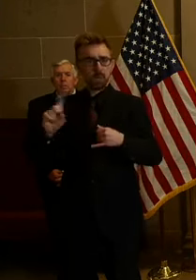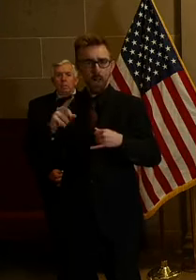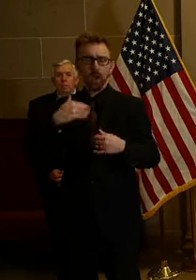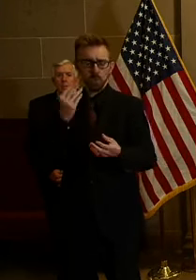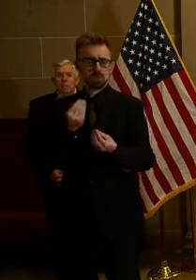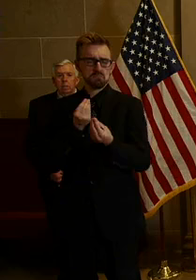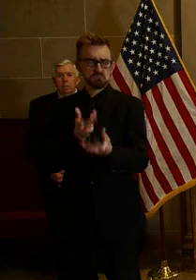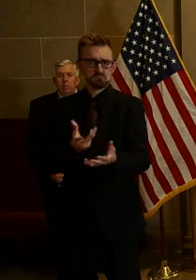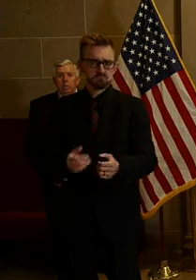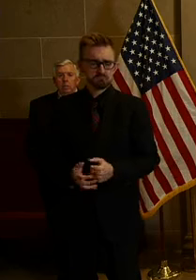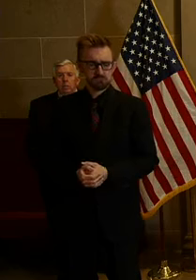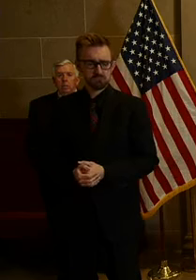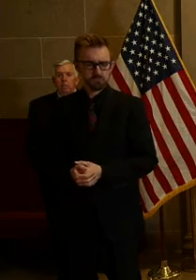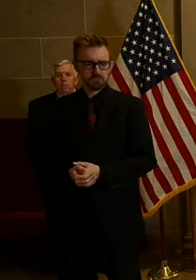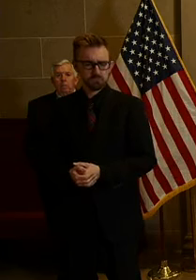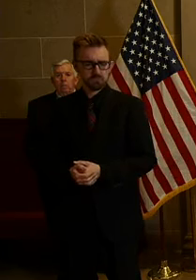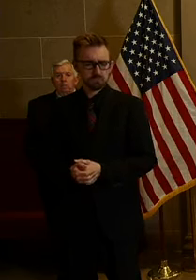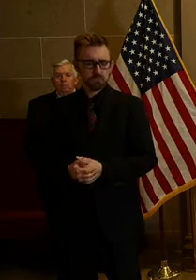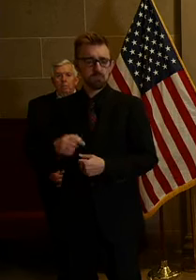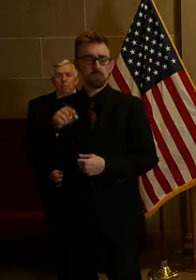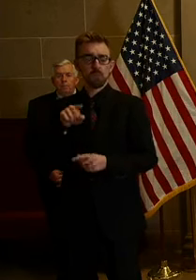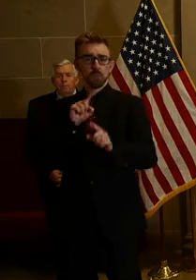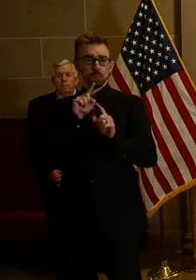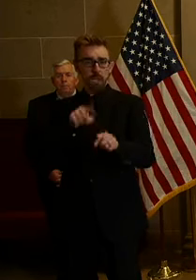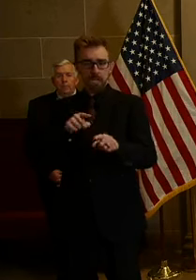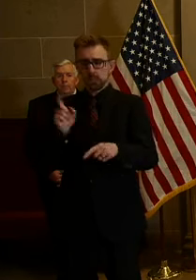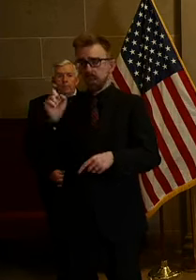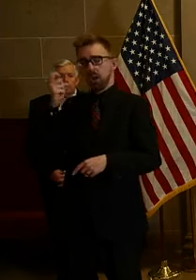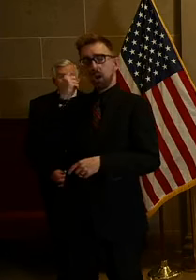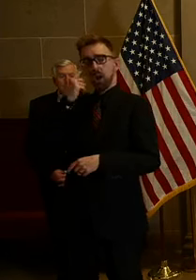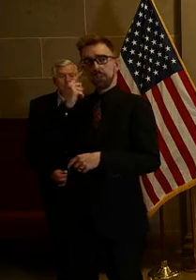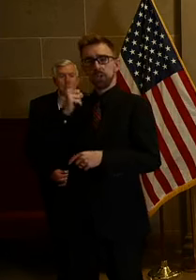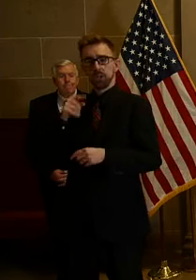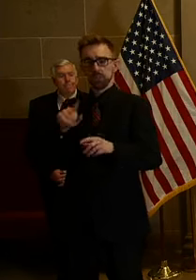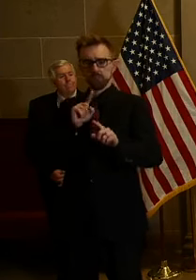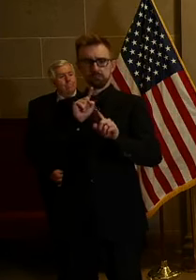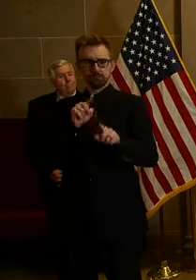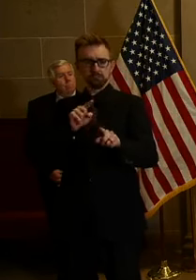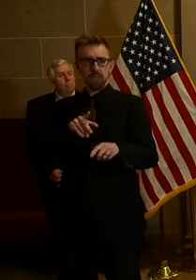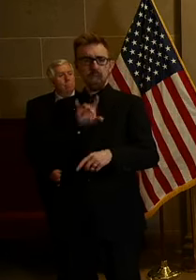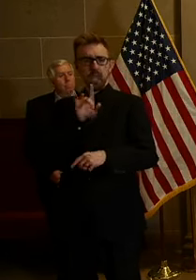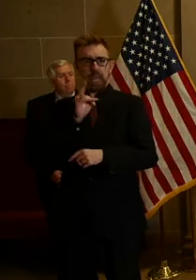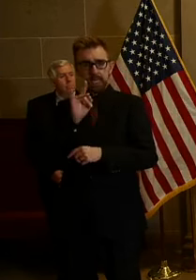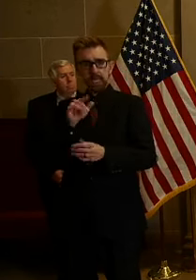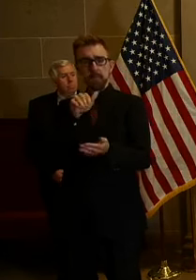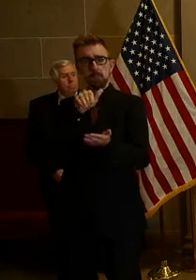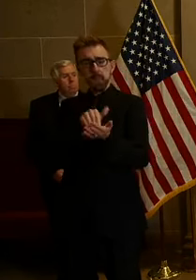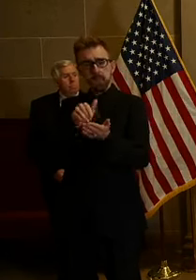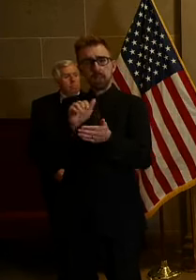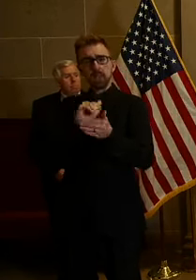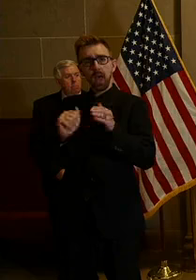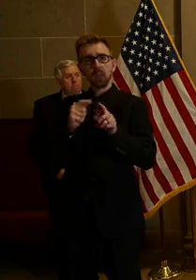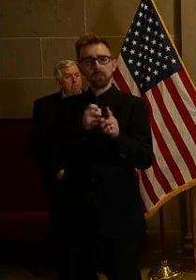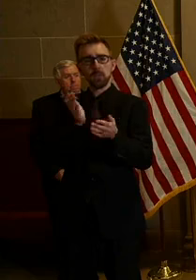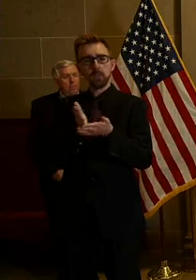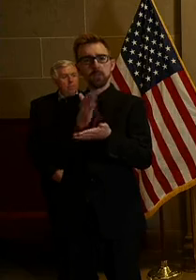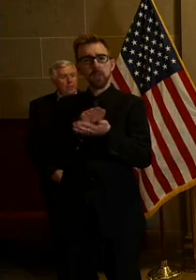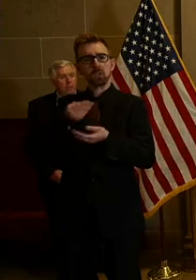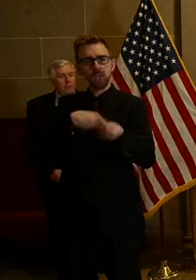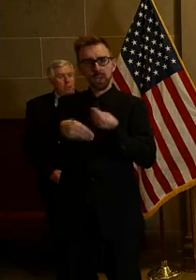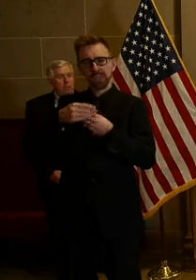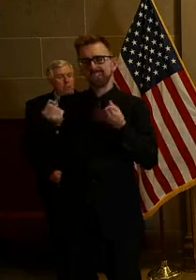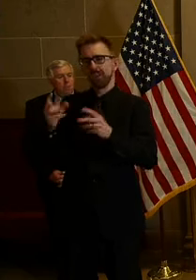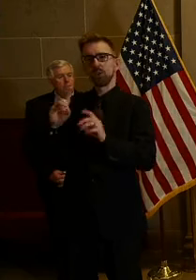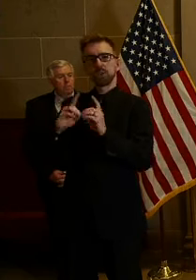In response to COVID-19 emergency, Governor Parson has redirected 18 million dollars from the budgets of several departments